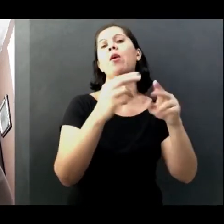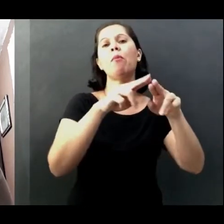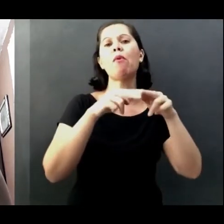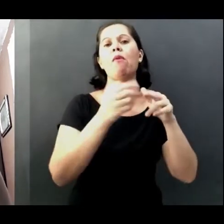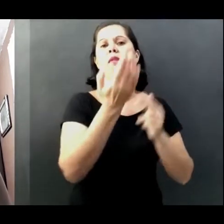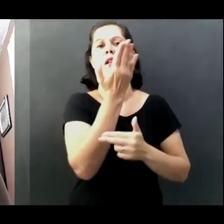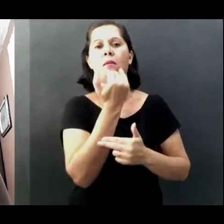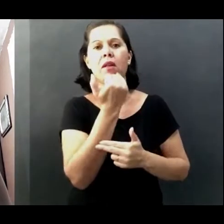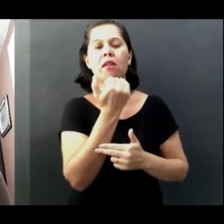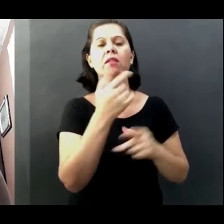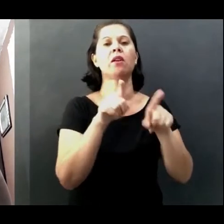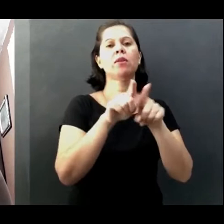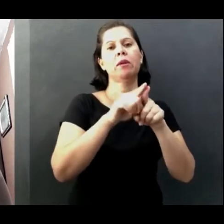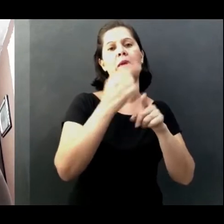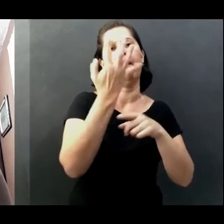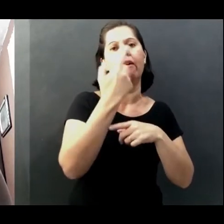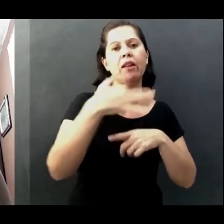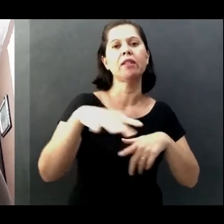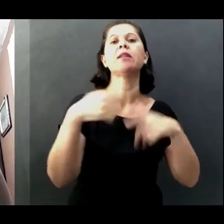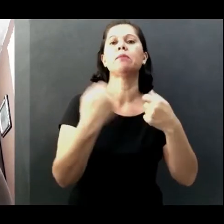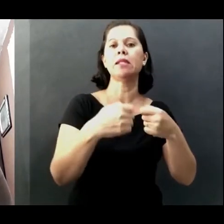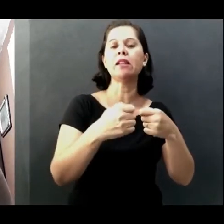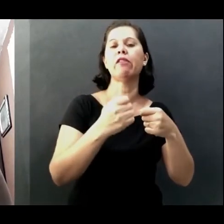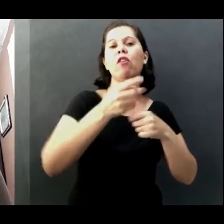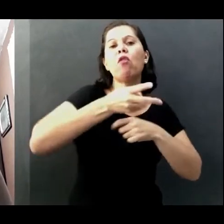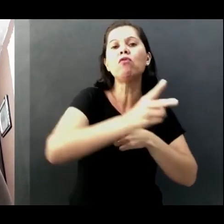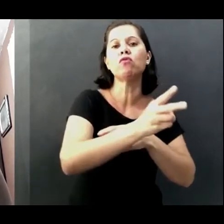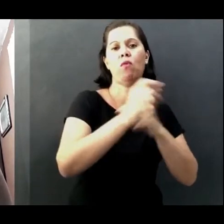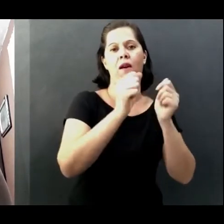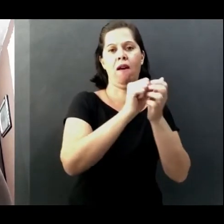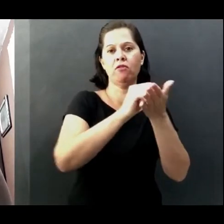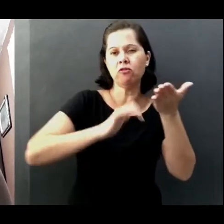so my colleagues continue this assistance work with these families.